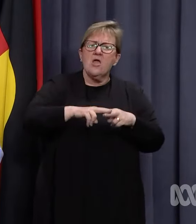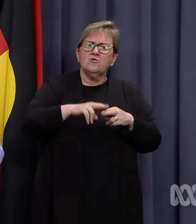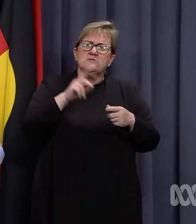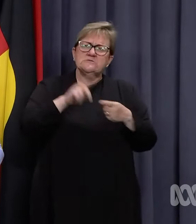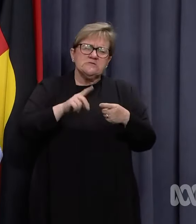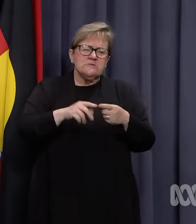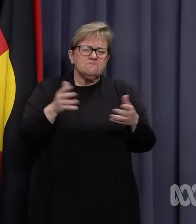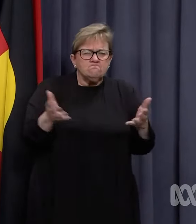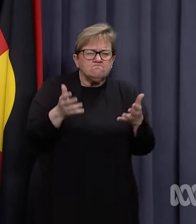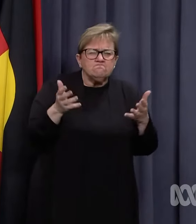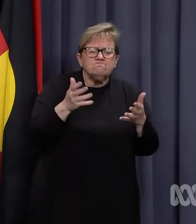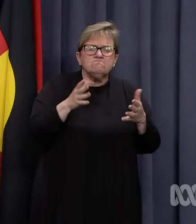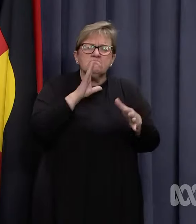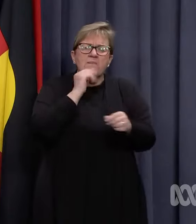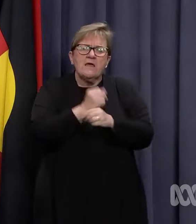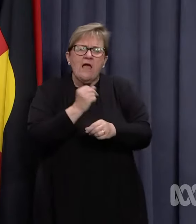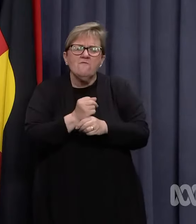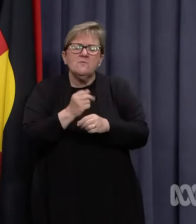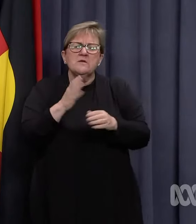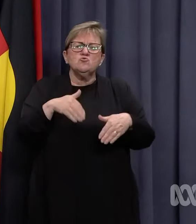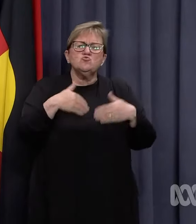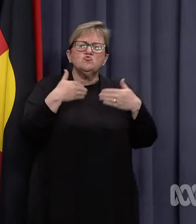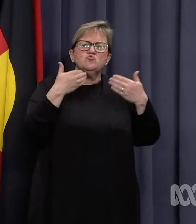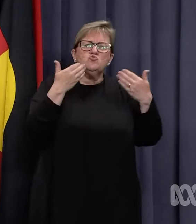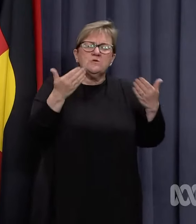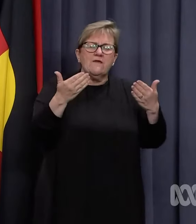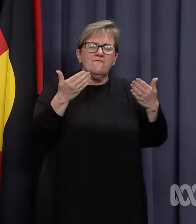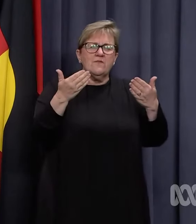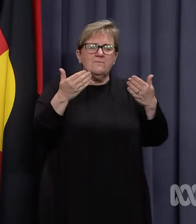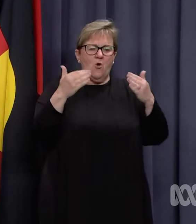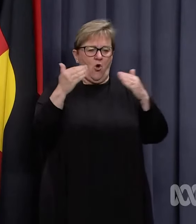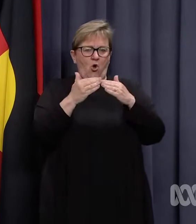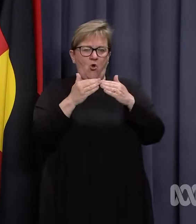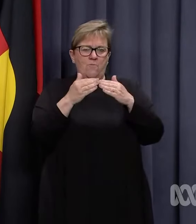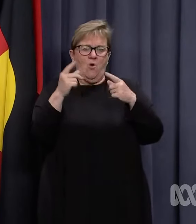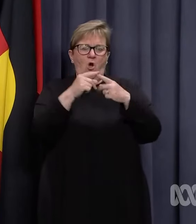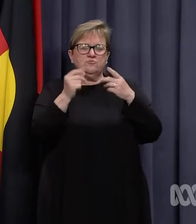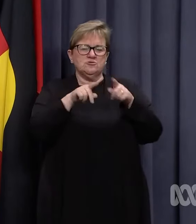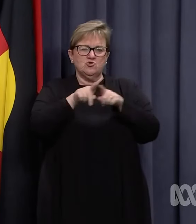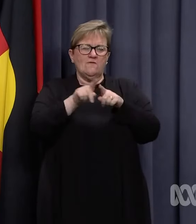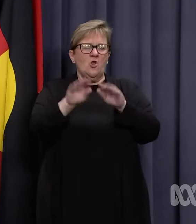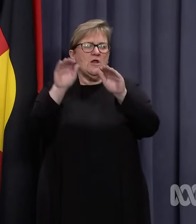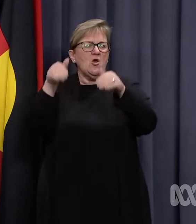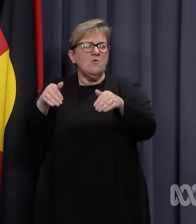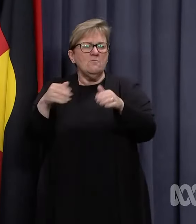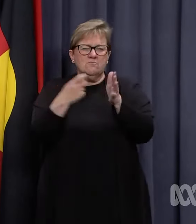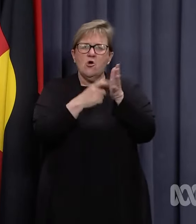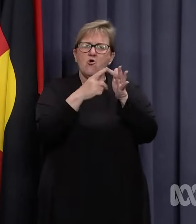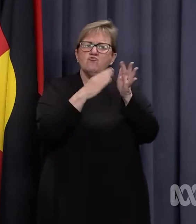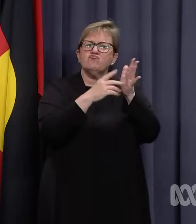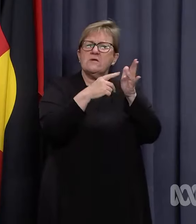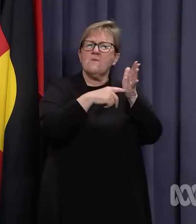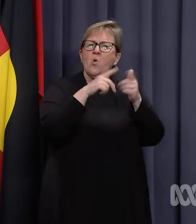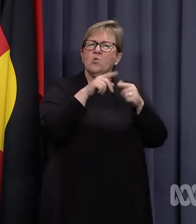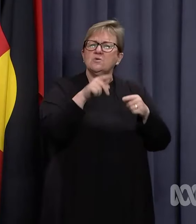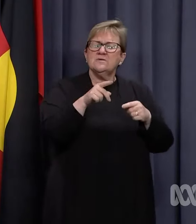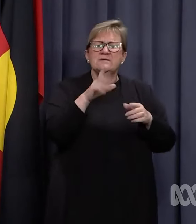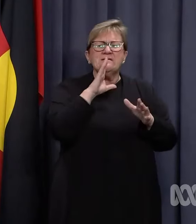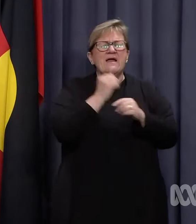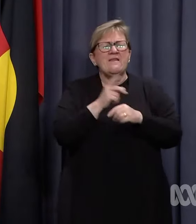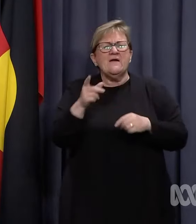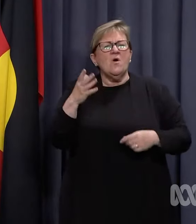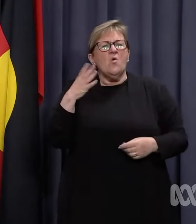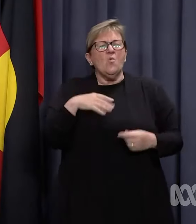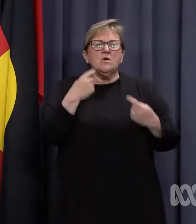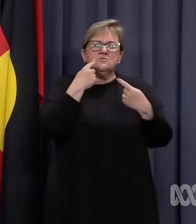the government to give them remote education options. I understand that the others want